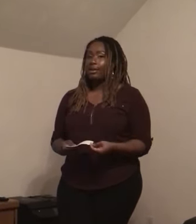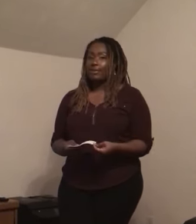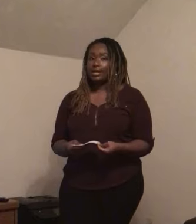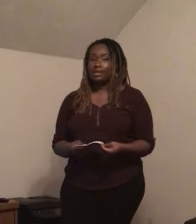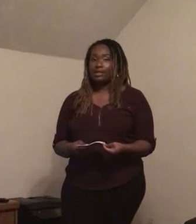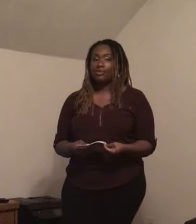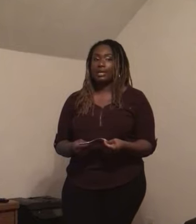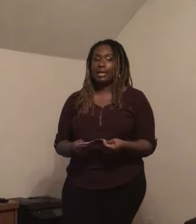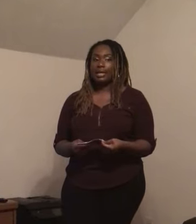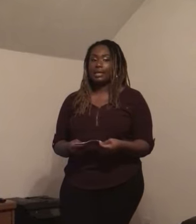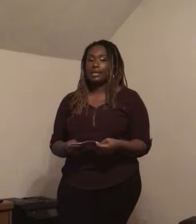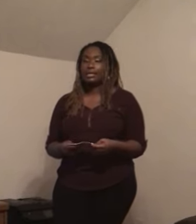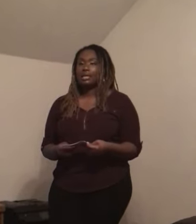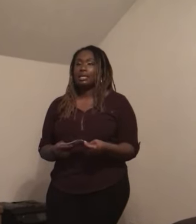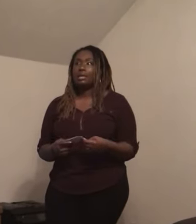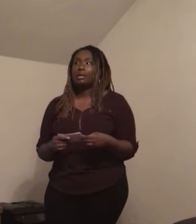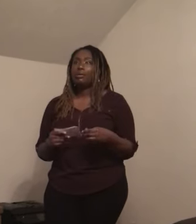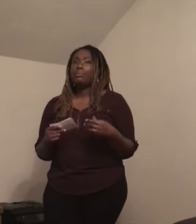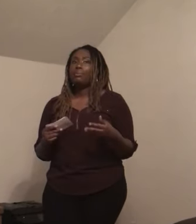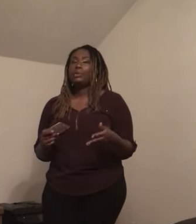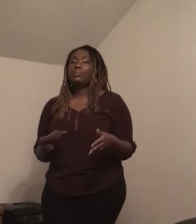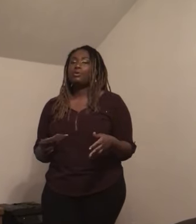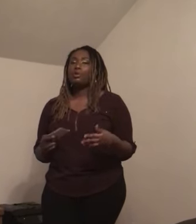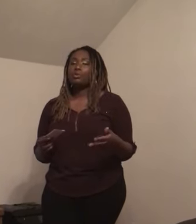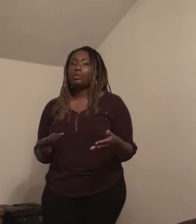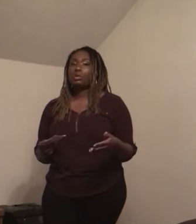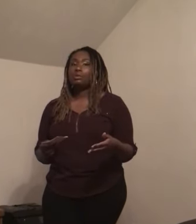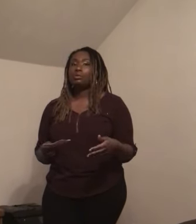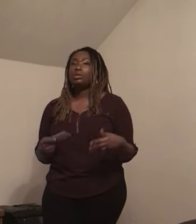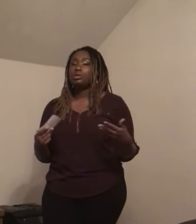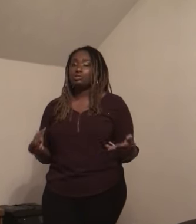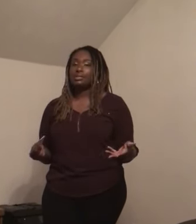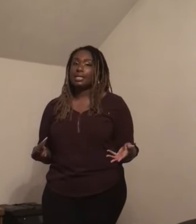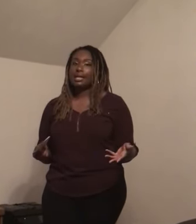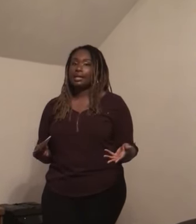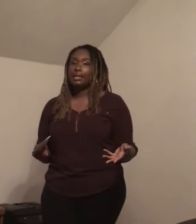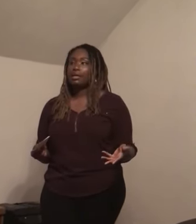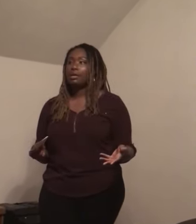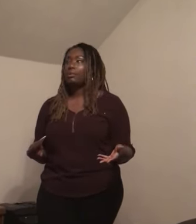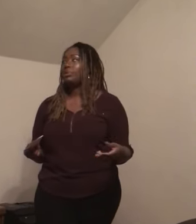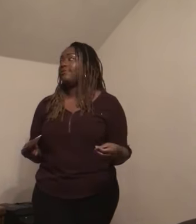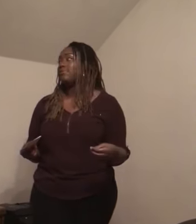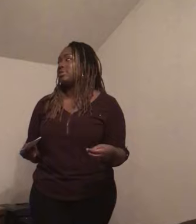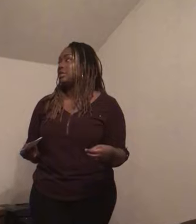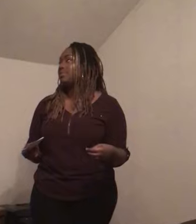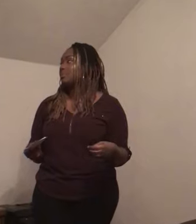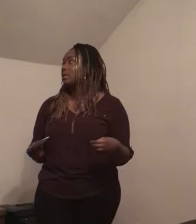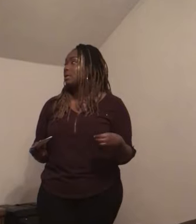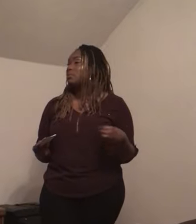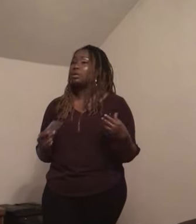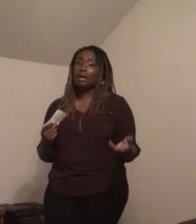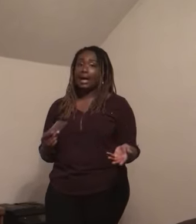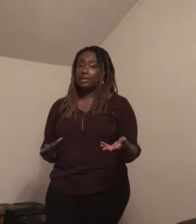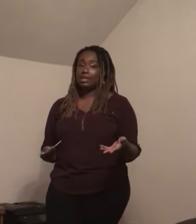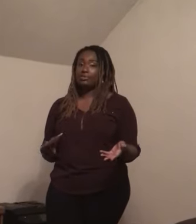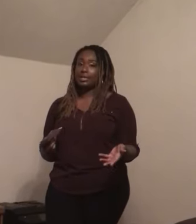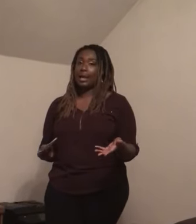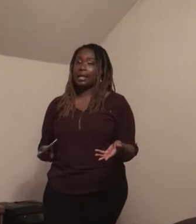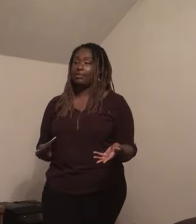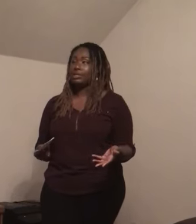effective and people around the world use sign. But for some kinds of sign language,